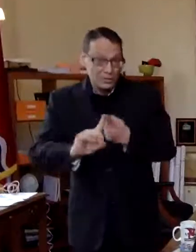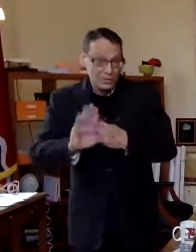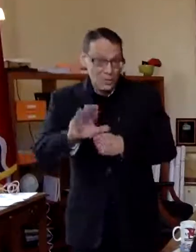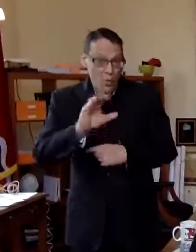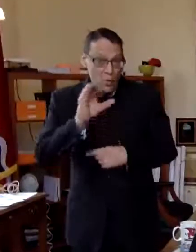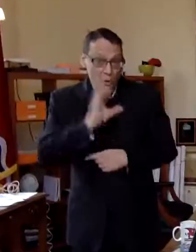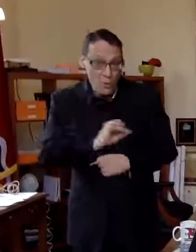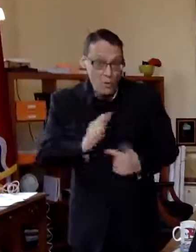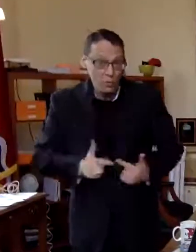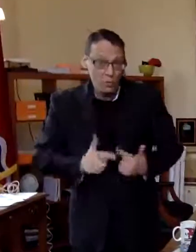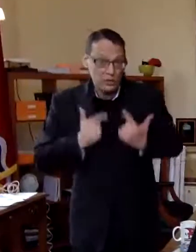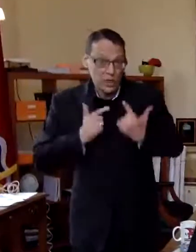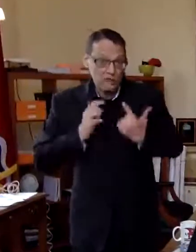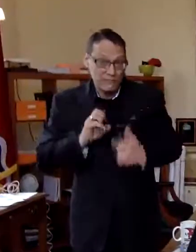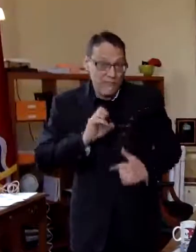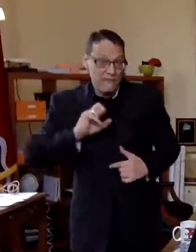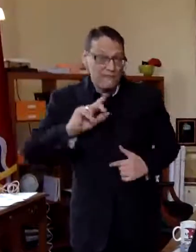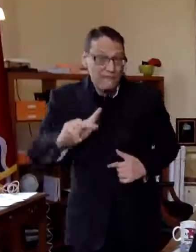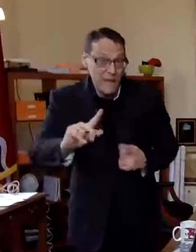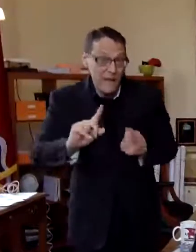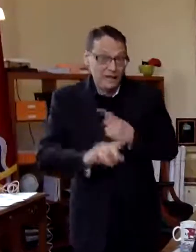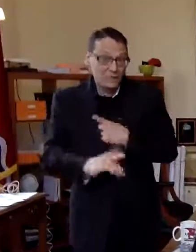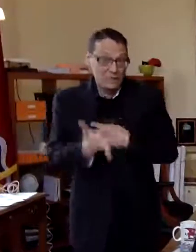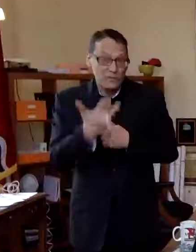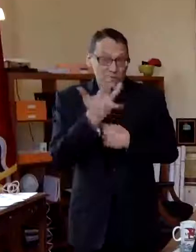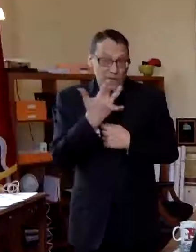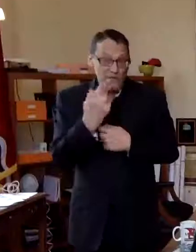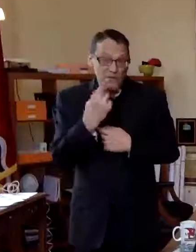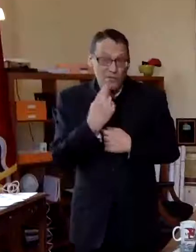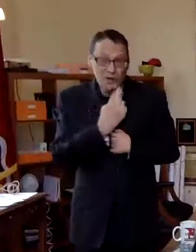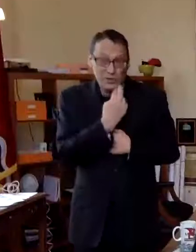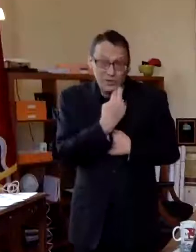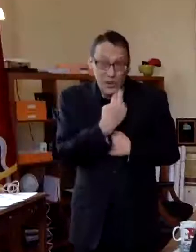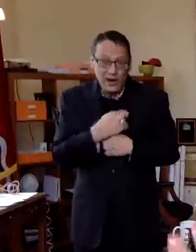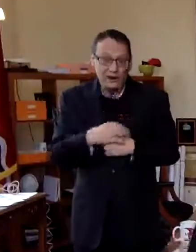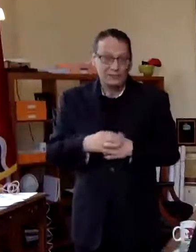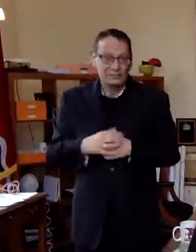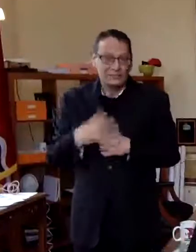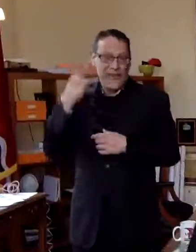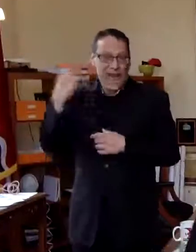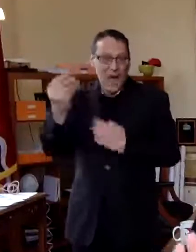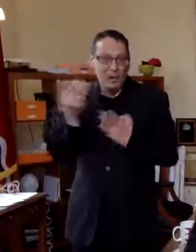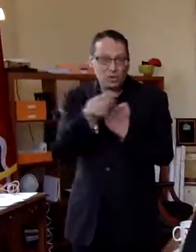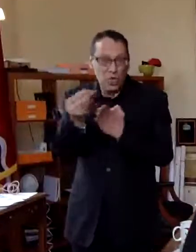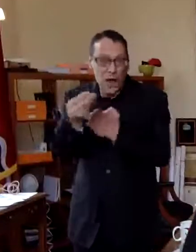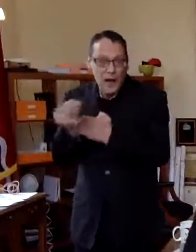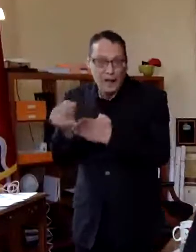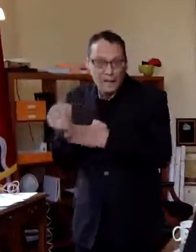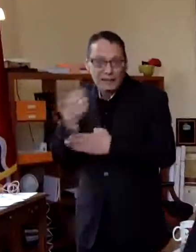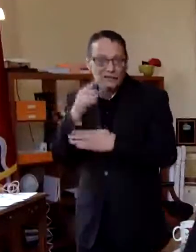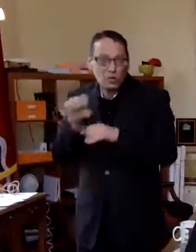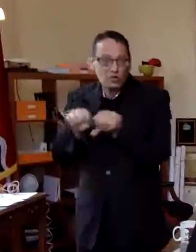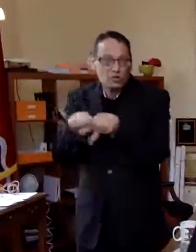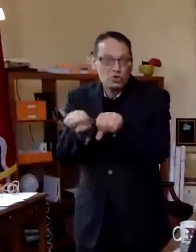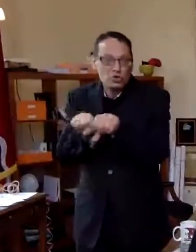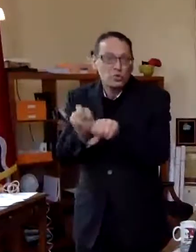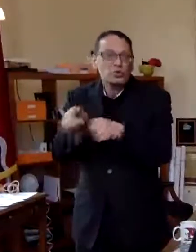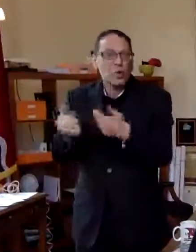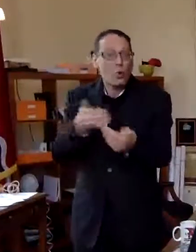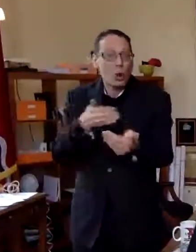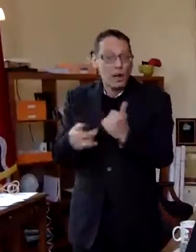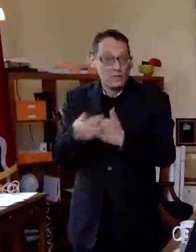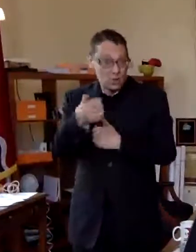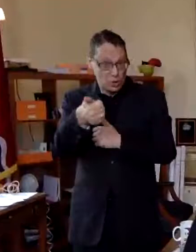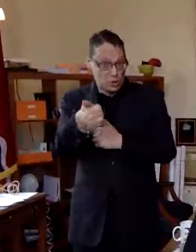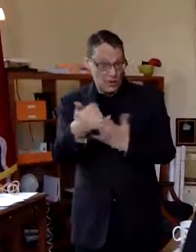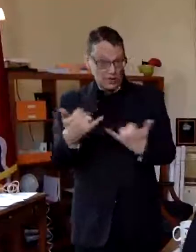your favorite restaurant going back to uh going out shopping for shoes or whatever it might be would you be